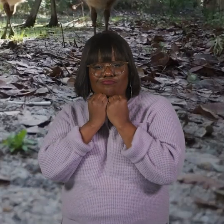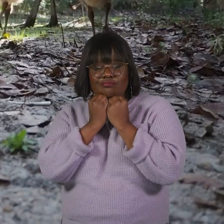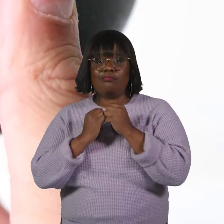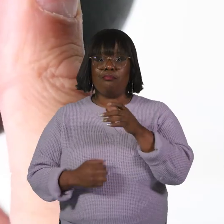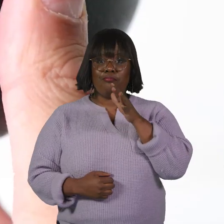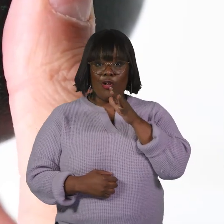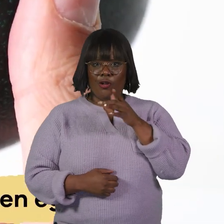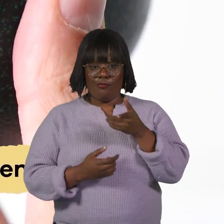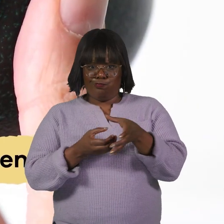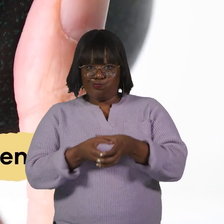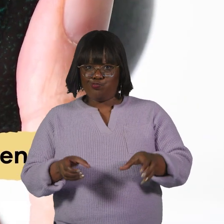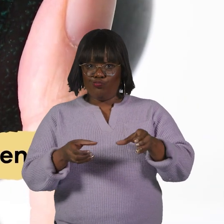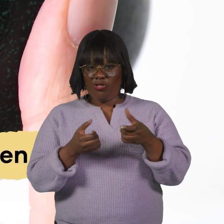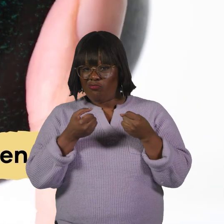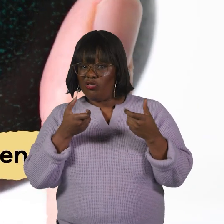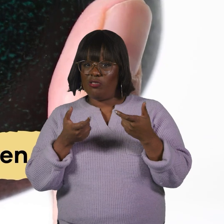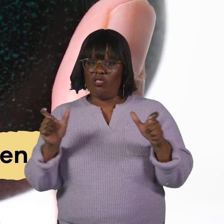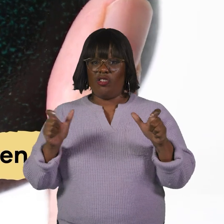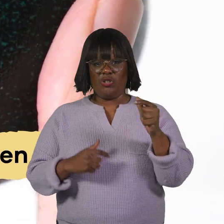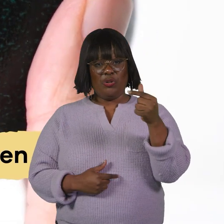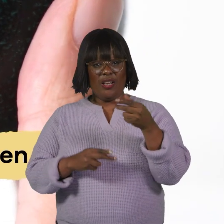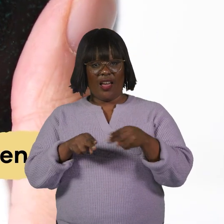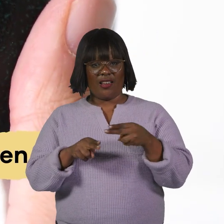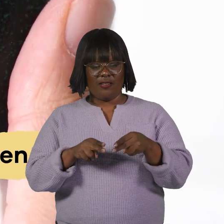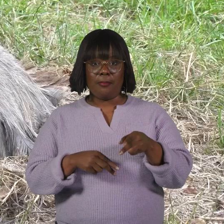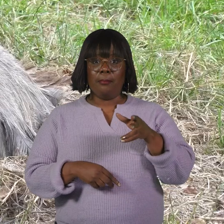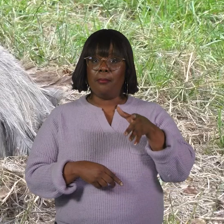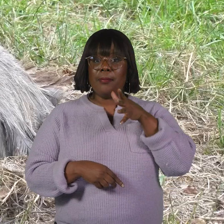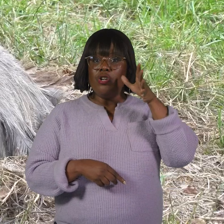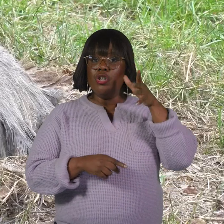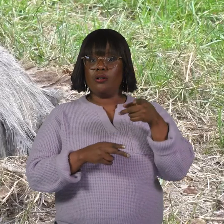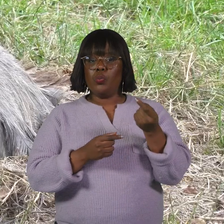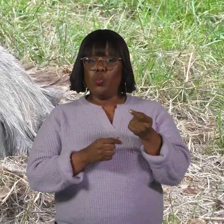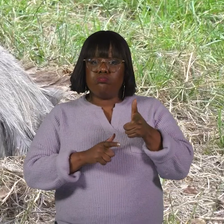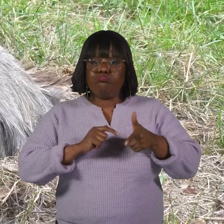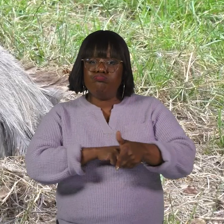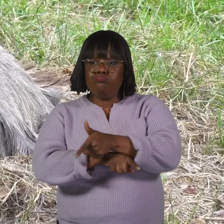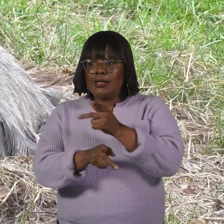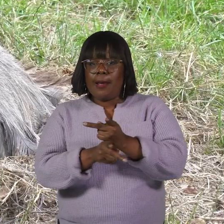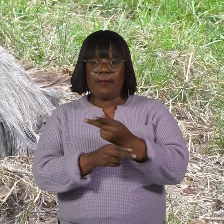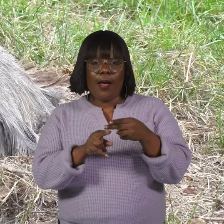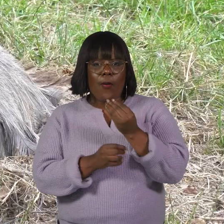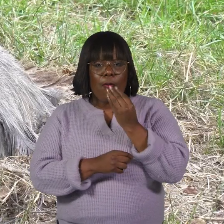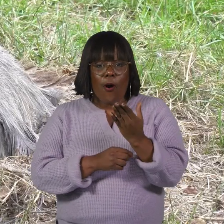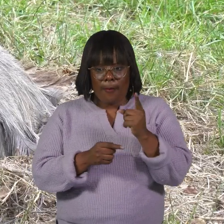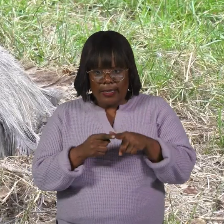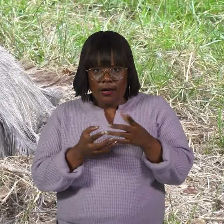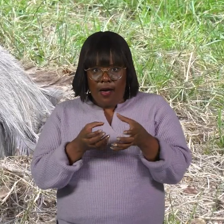The mom lays giant green eggs. The parents take turns keeping the eggs warm until they hatch.